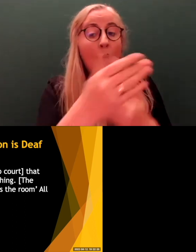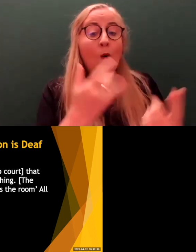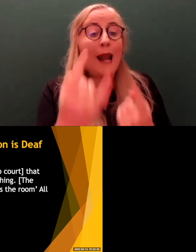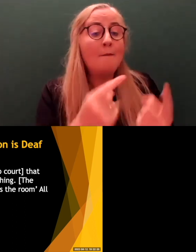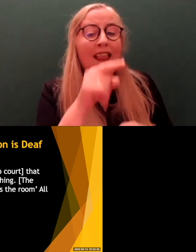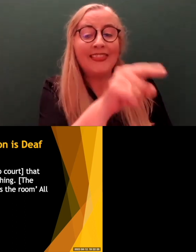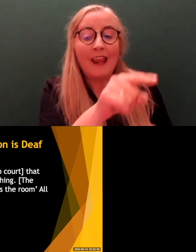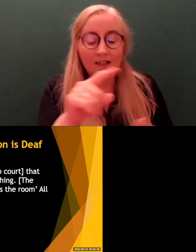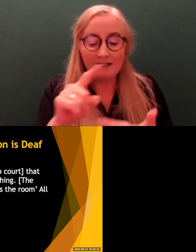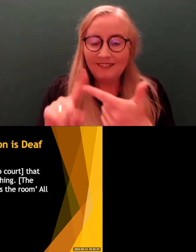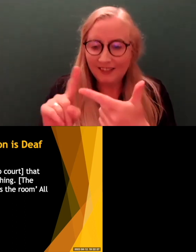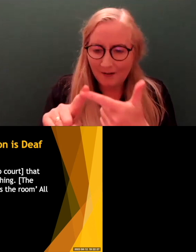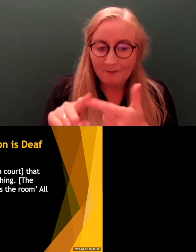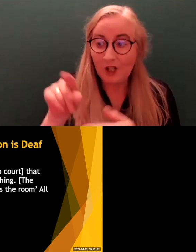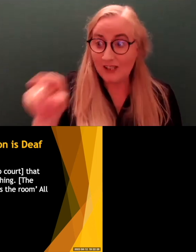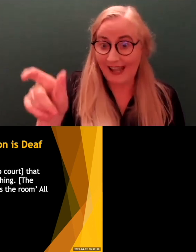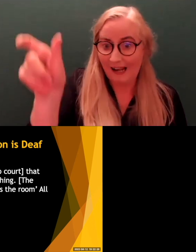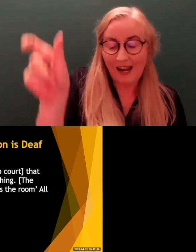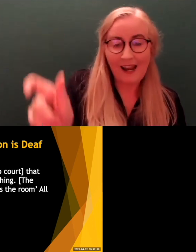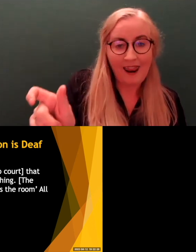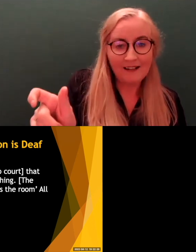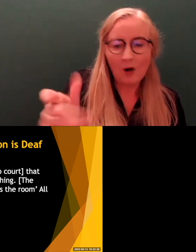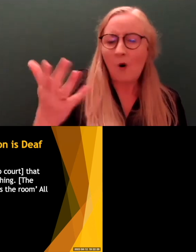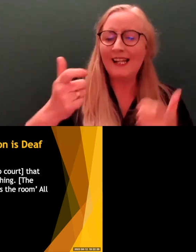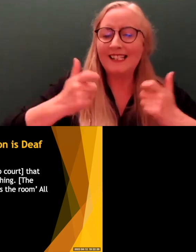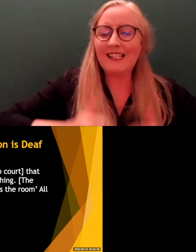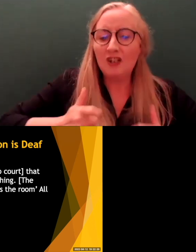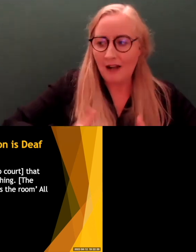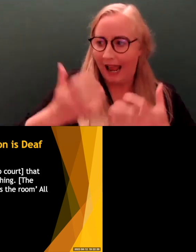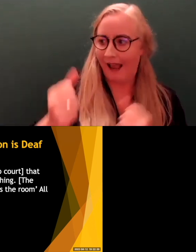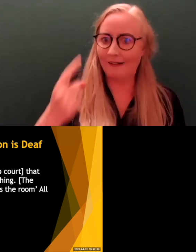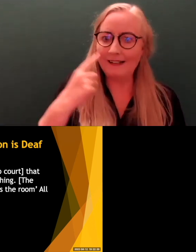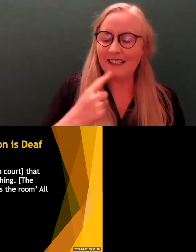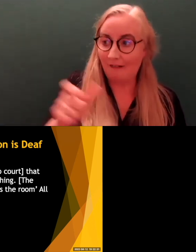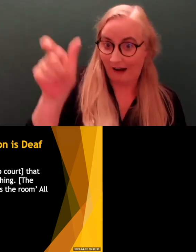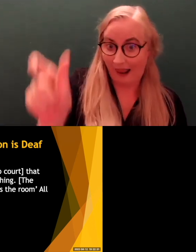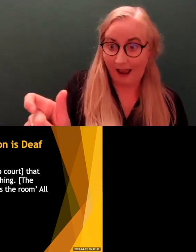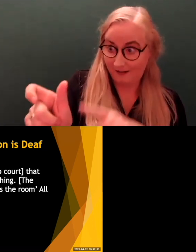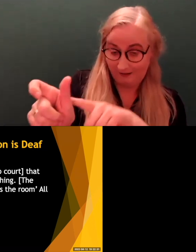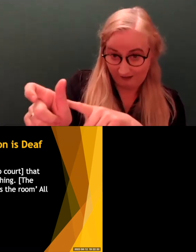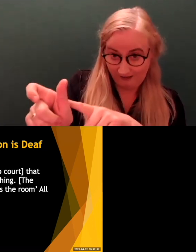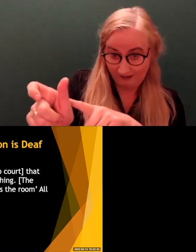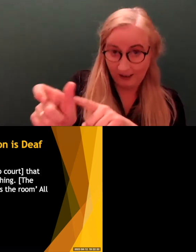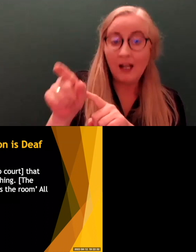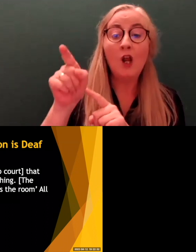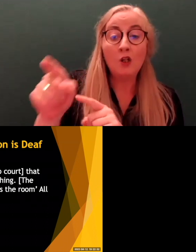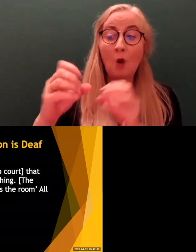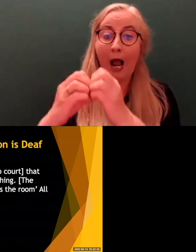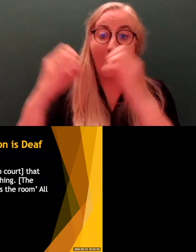This is a client who, or a solicitor who had a deaf client. And the opposition was basically saying,